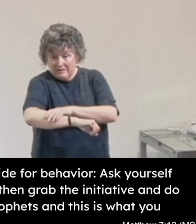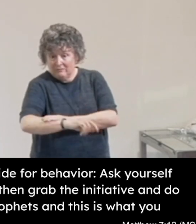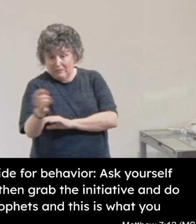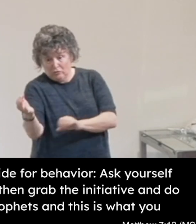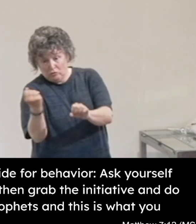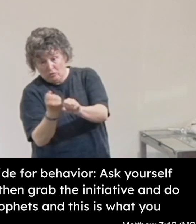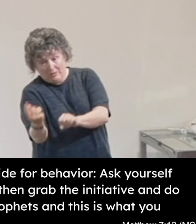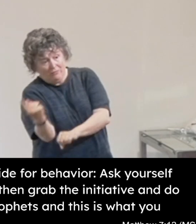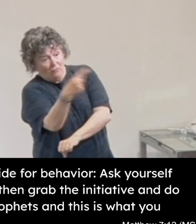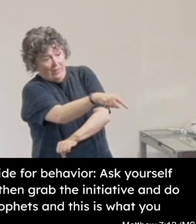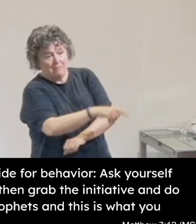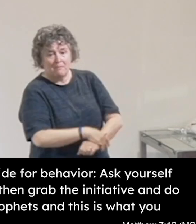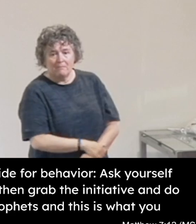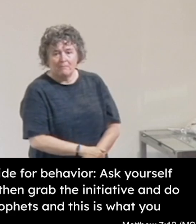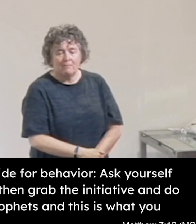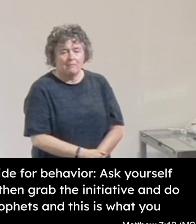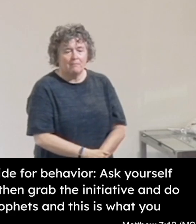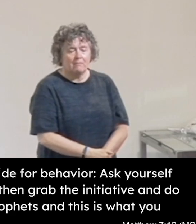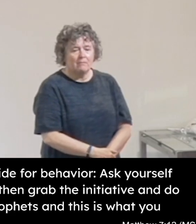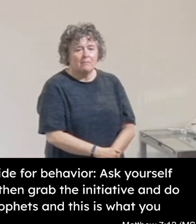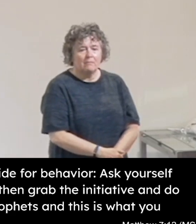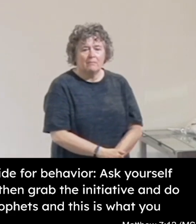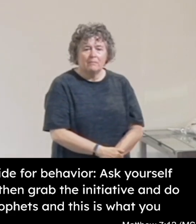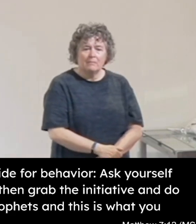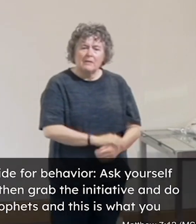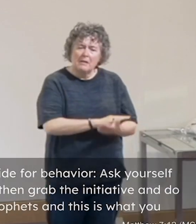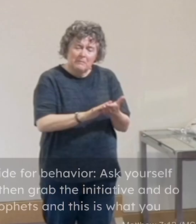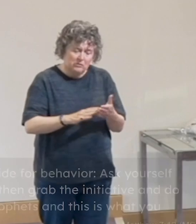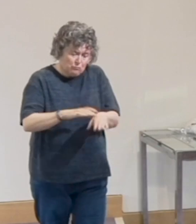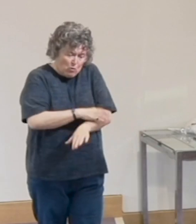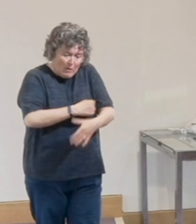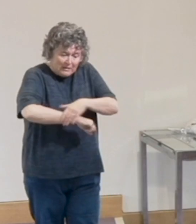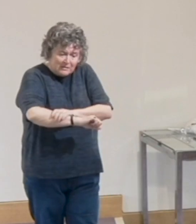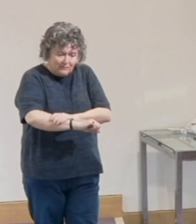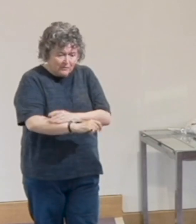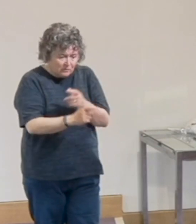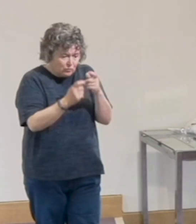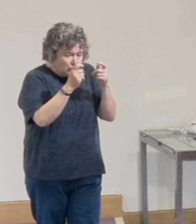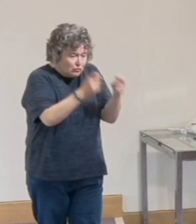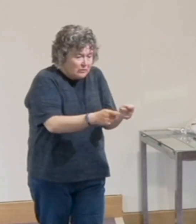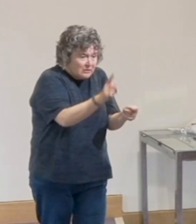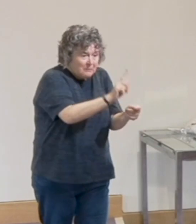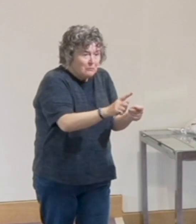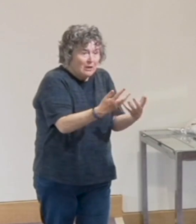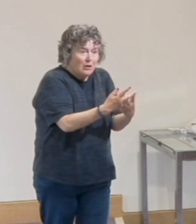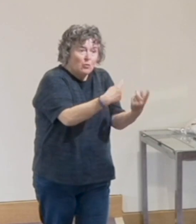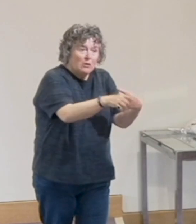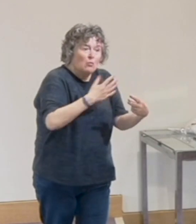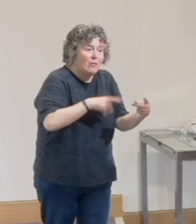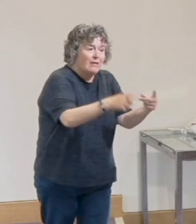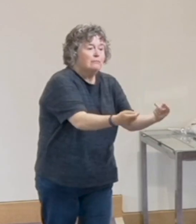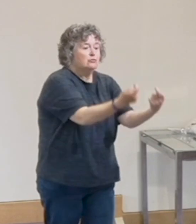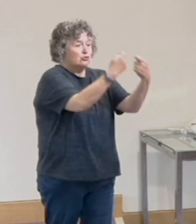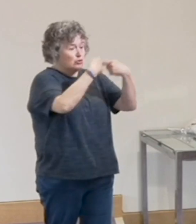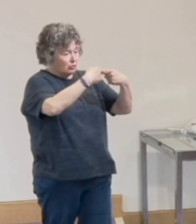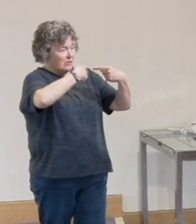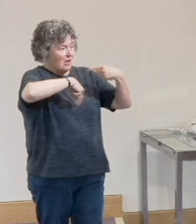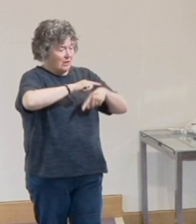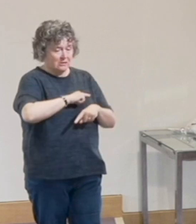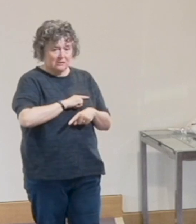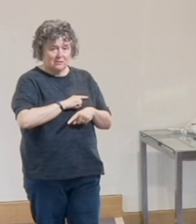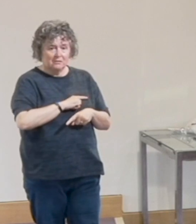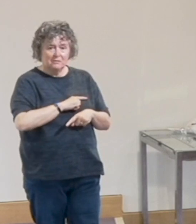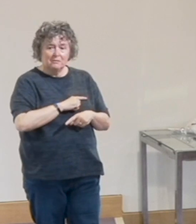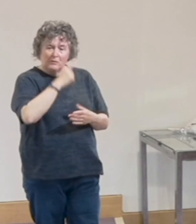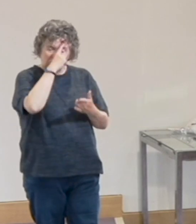for our way of life. So vastly different from the world's way. Not looking for self, but working out what is good from